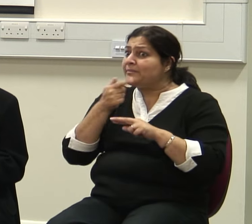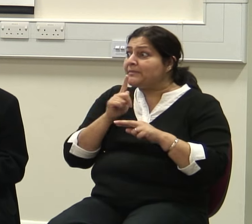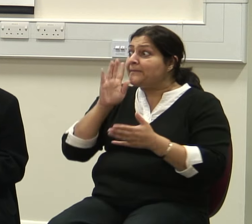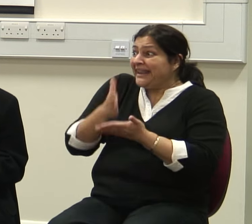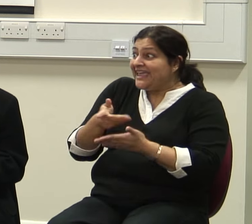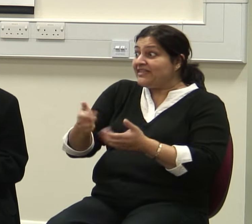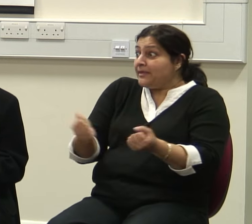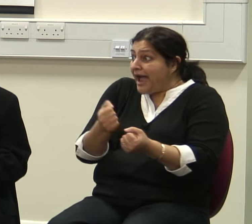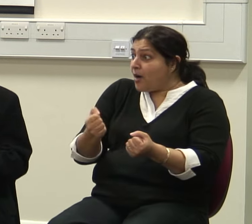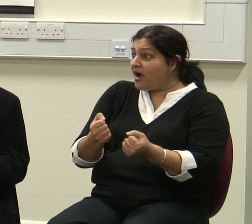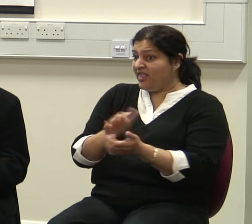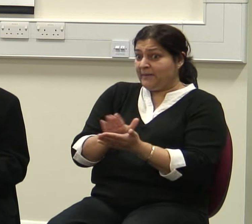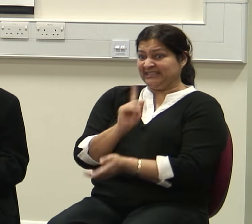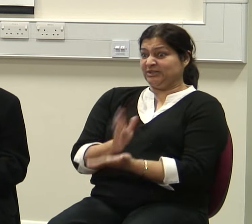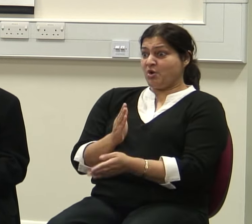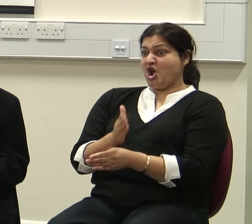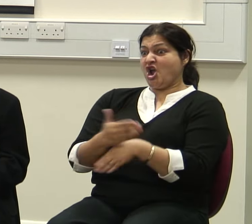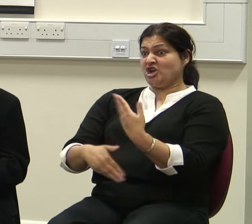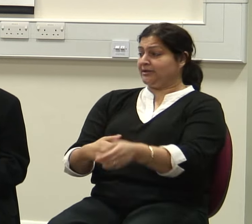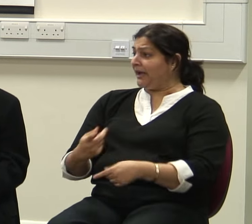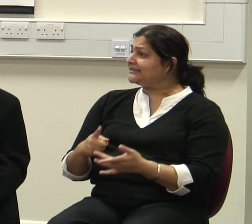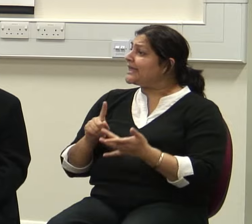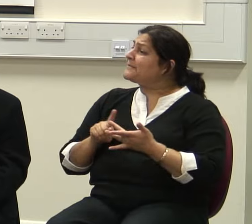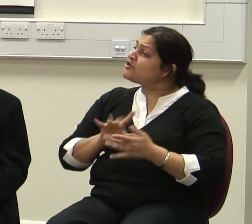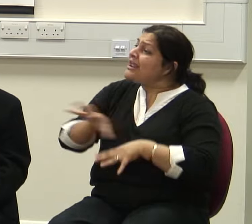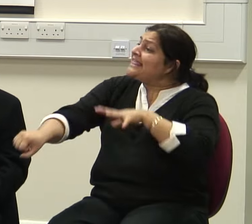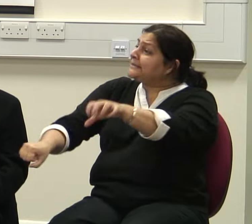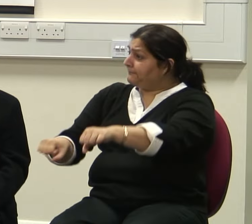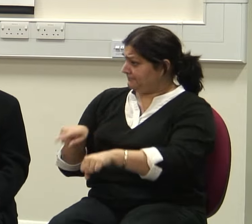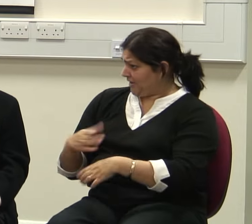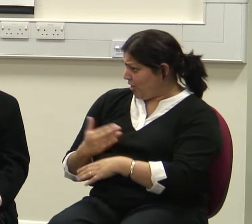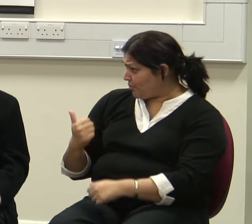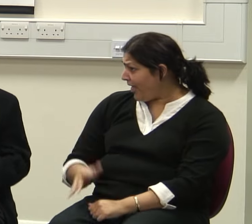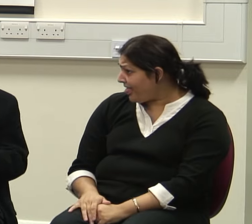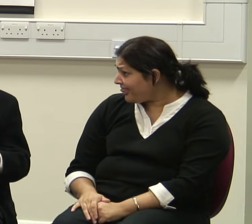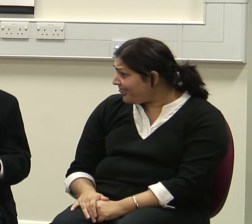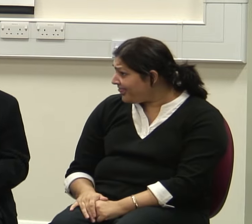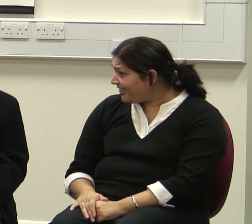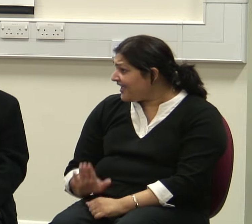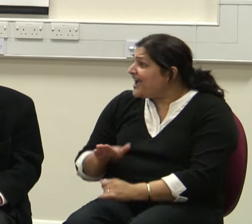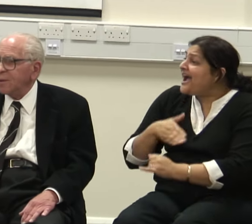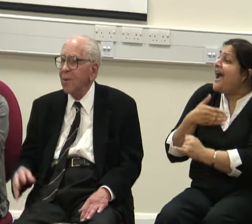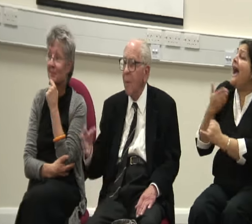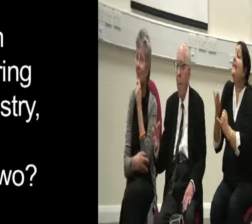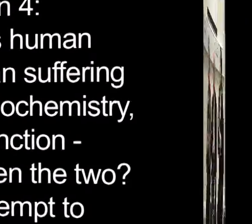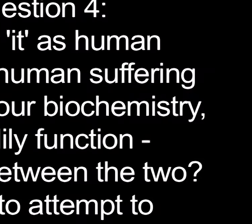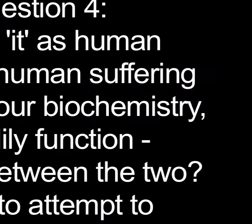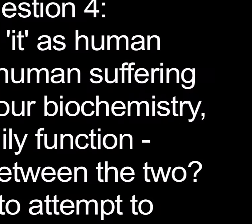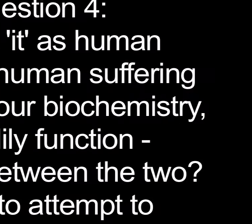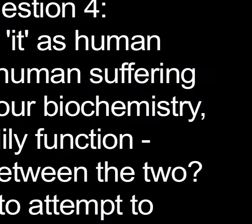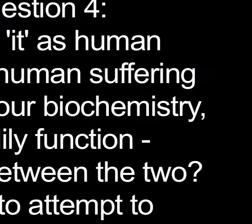But imperialism worked very well until it didn't.